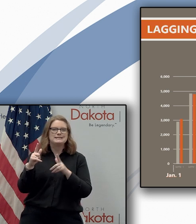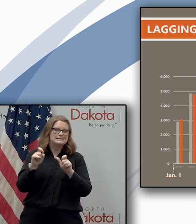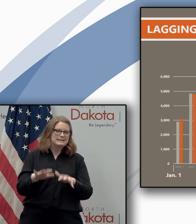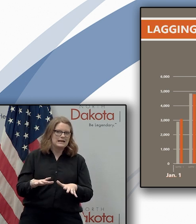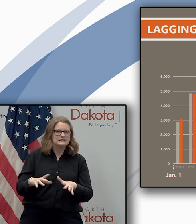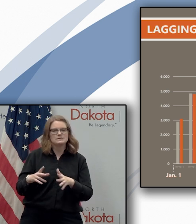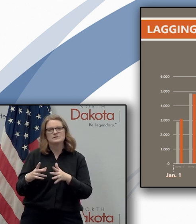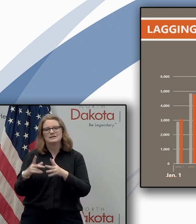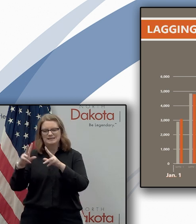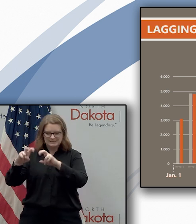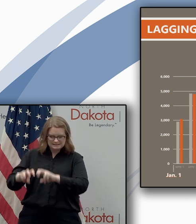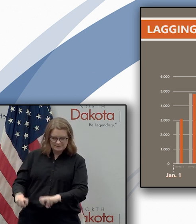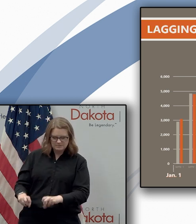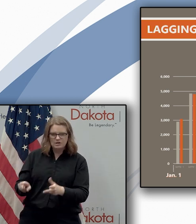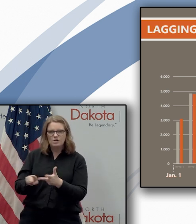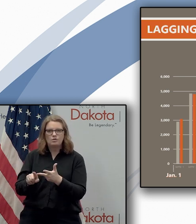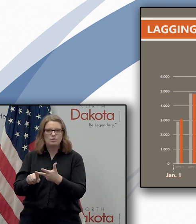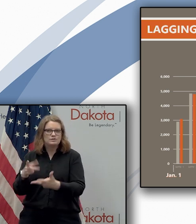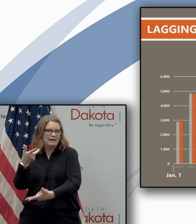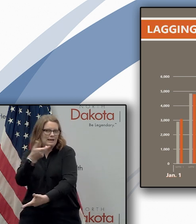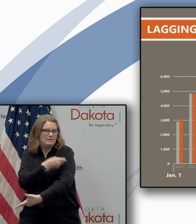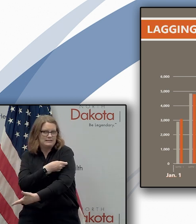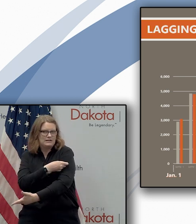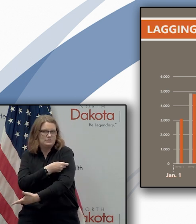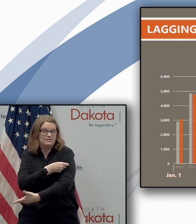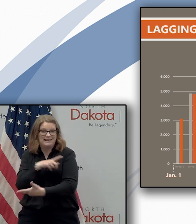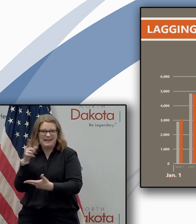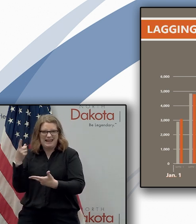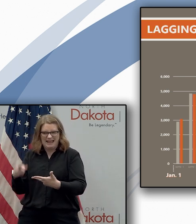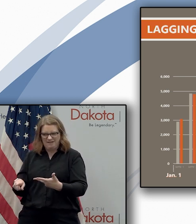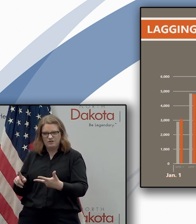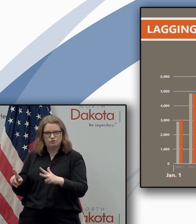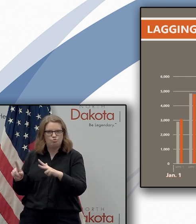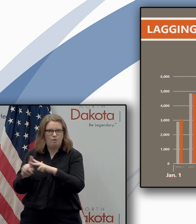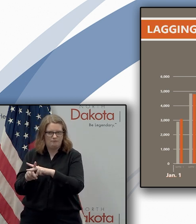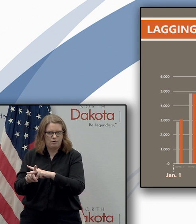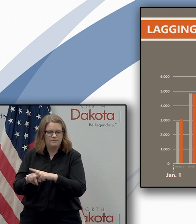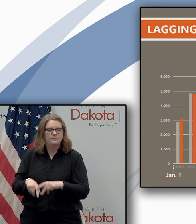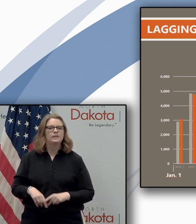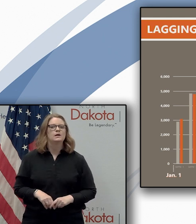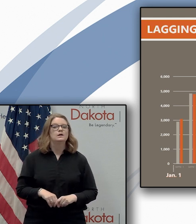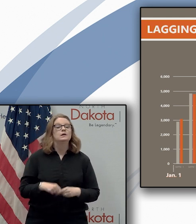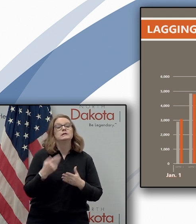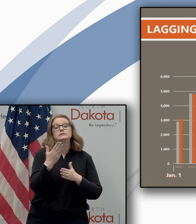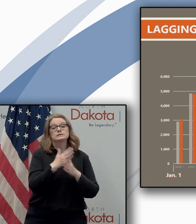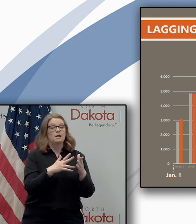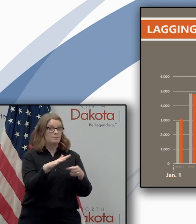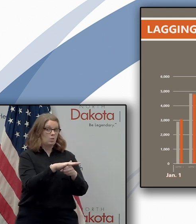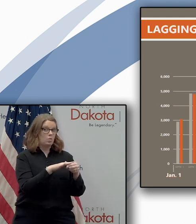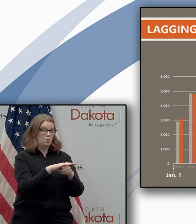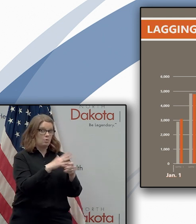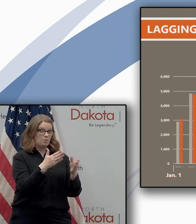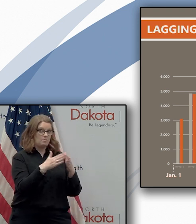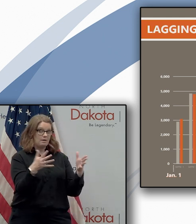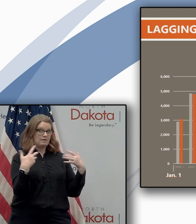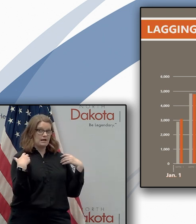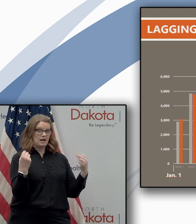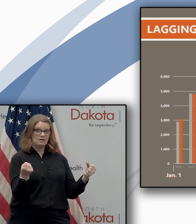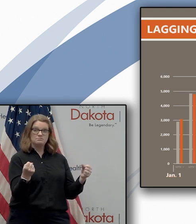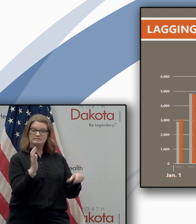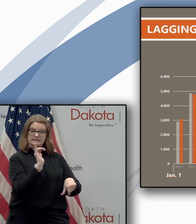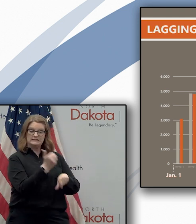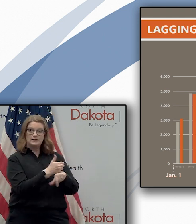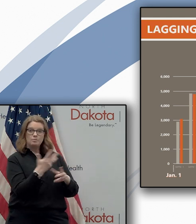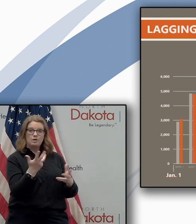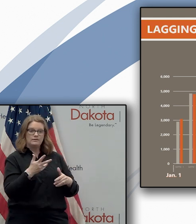and immunizations that have to be done in person some local public health units are conducting drive-through